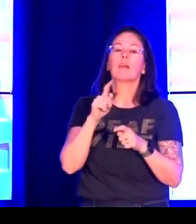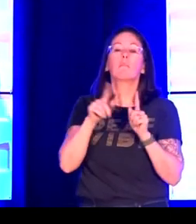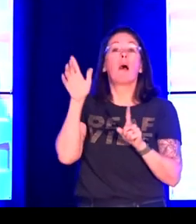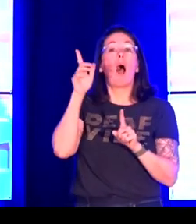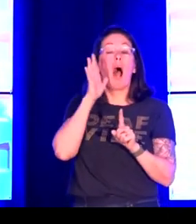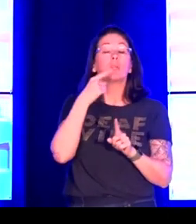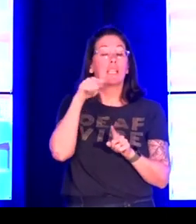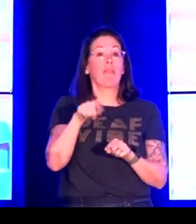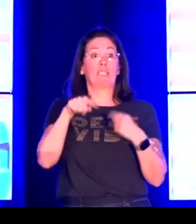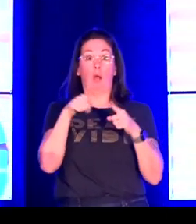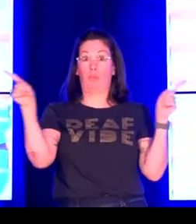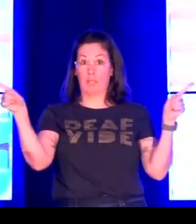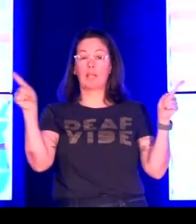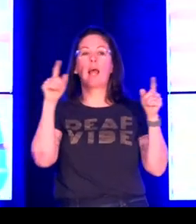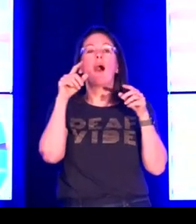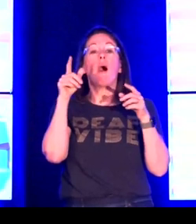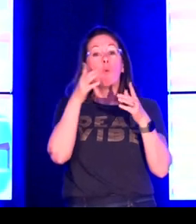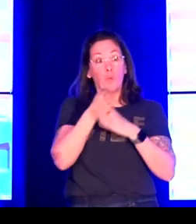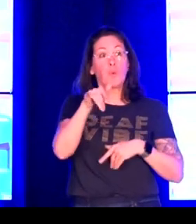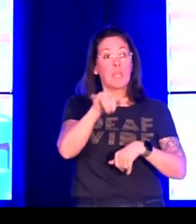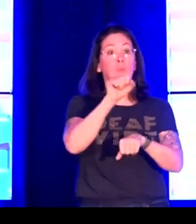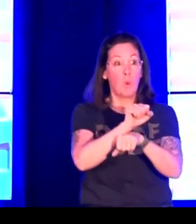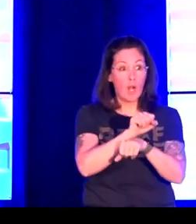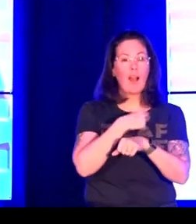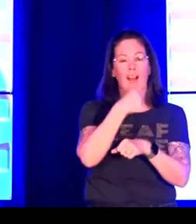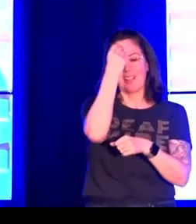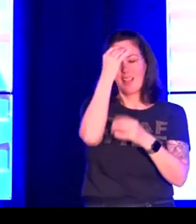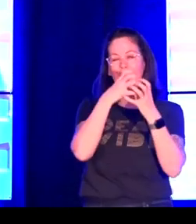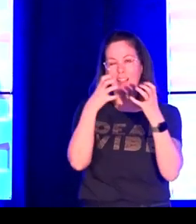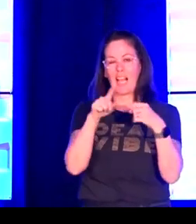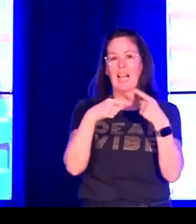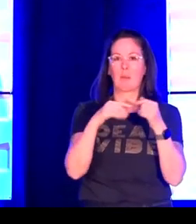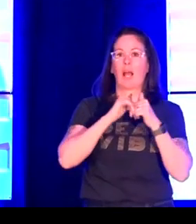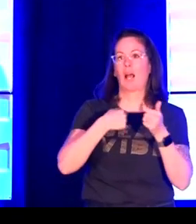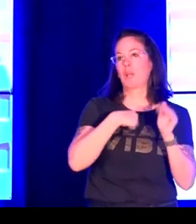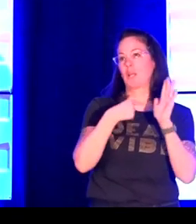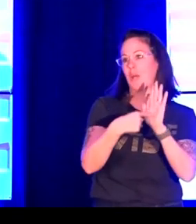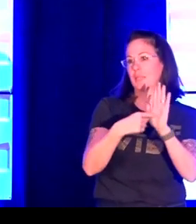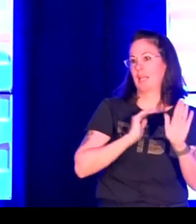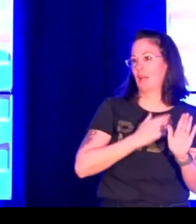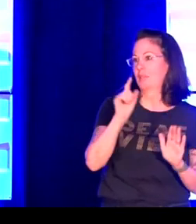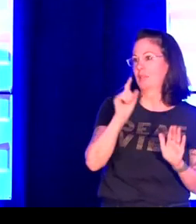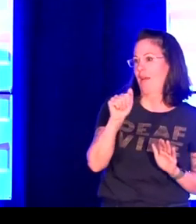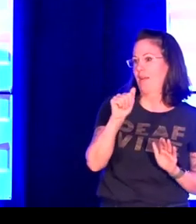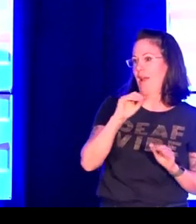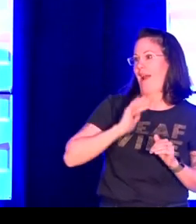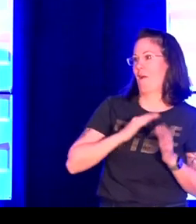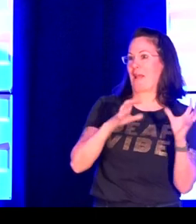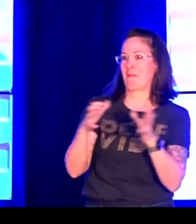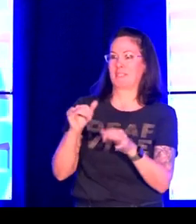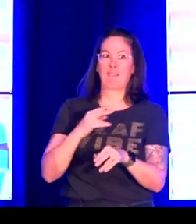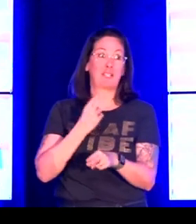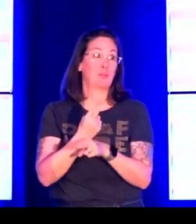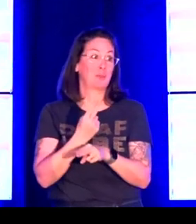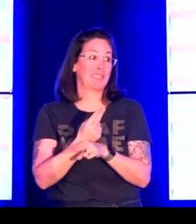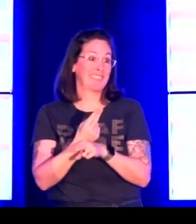there's plenty of information online on the website if you are interested but I will say this through this work I have given a great